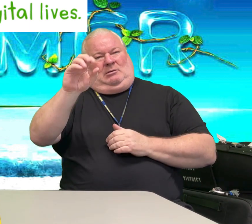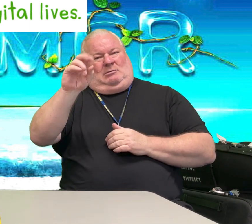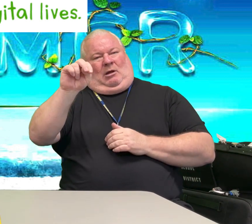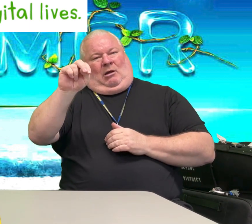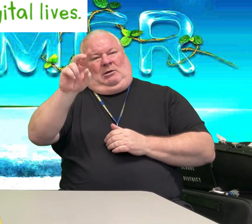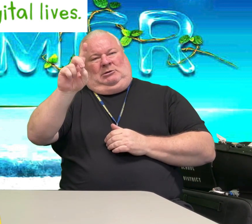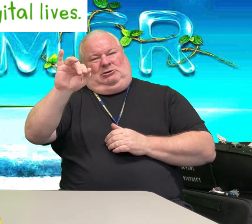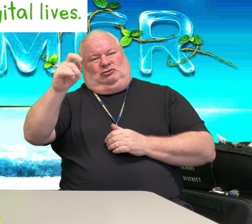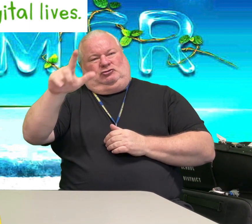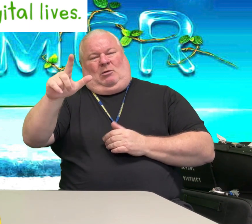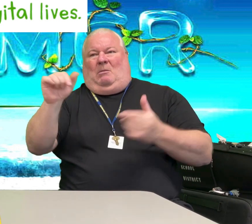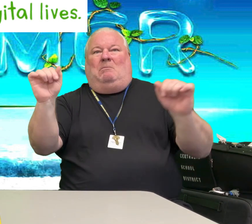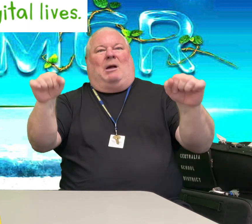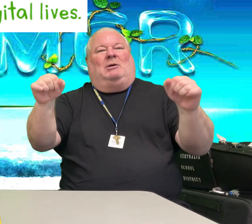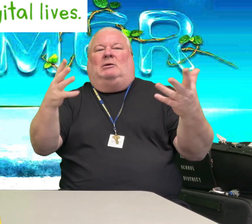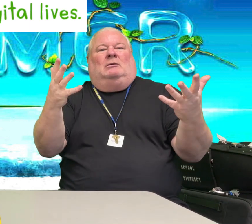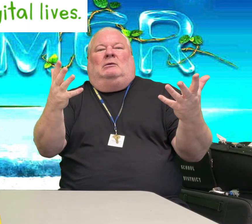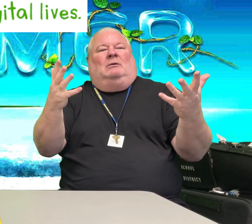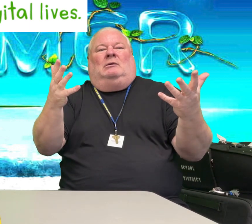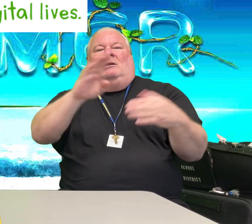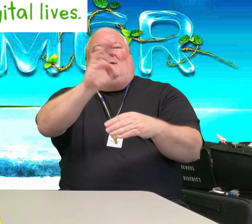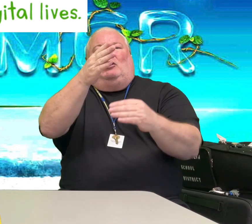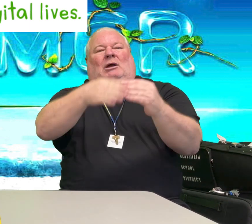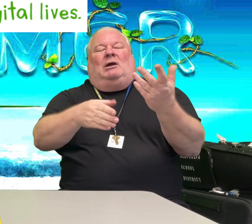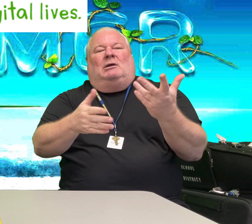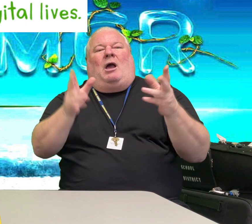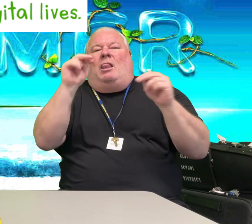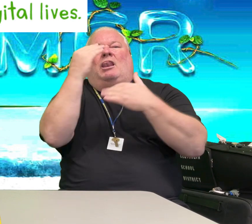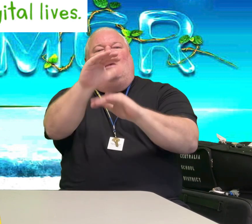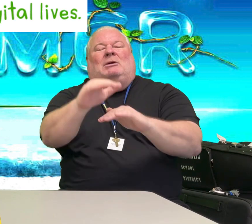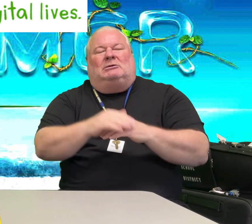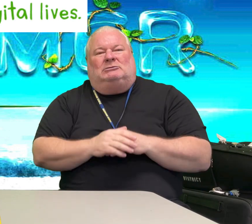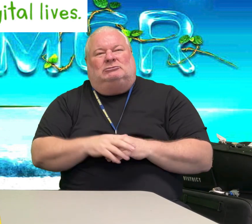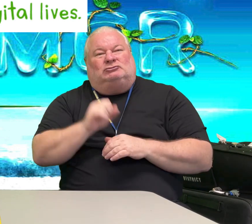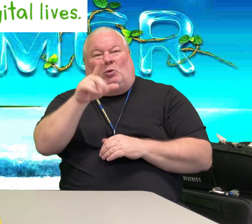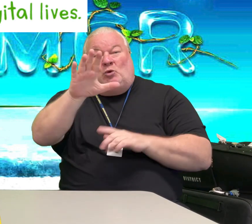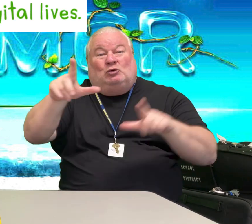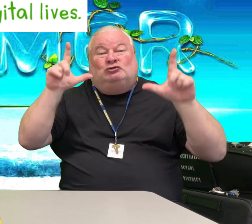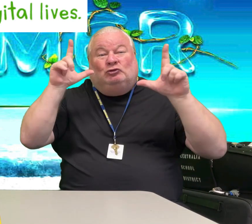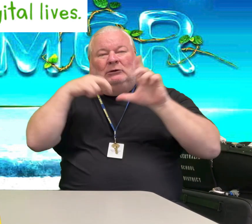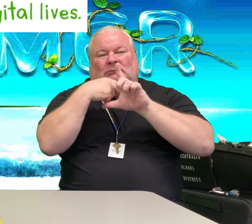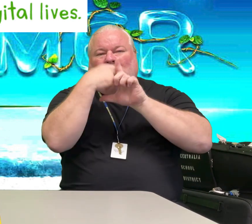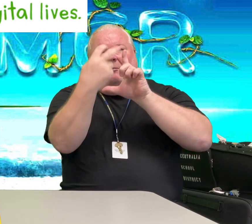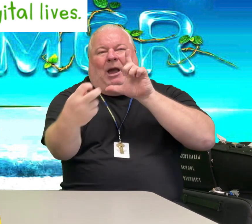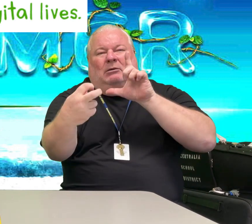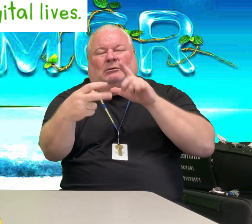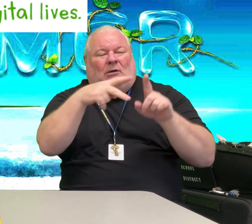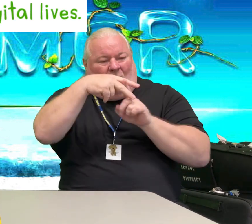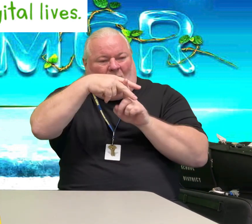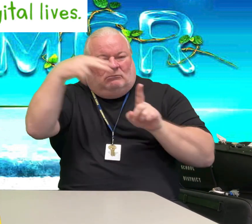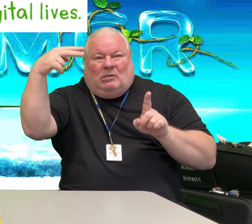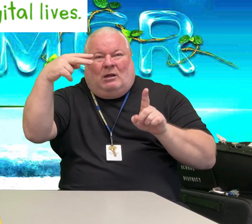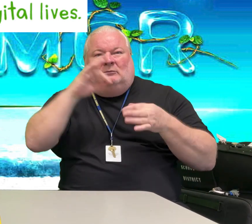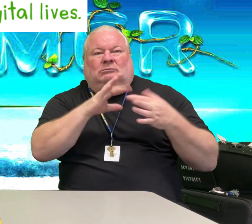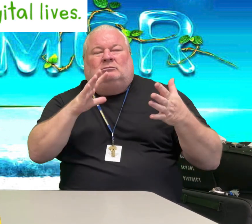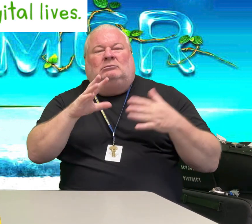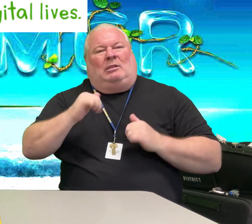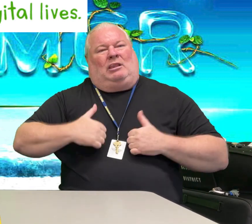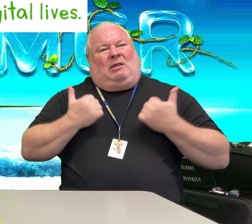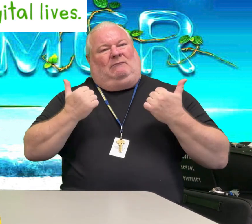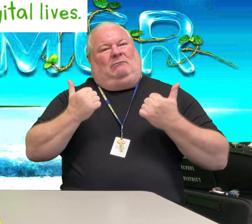possibilities are endless. So, climb out of your screen, unplug, and go live life doing the doable.